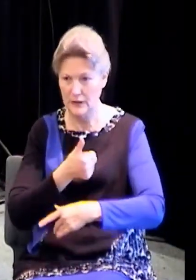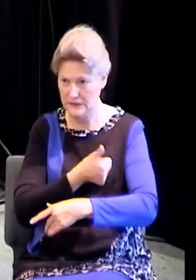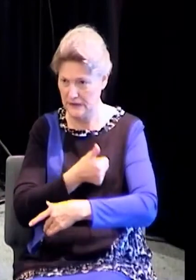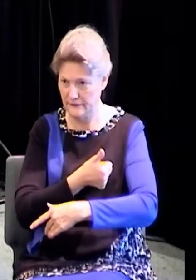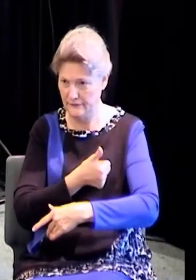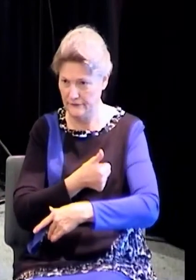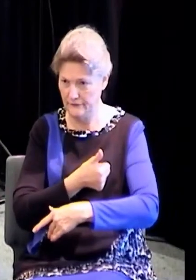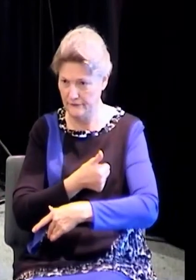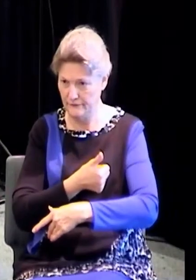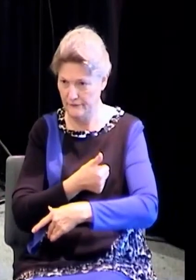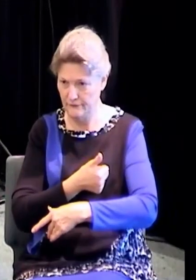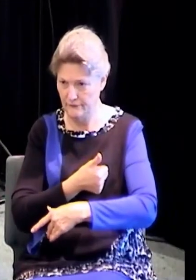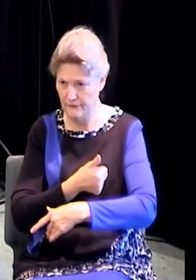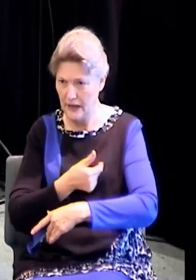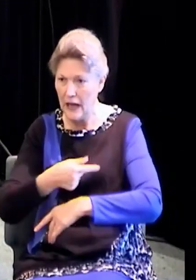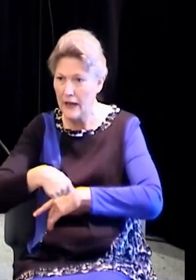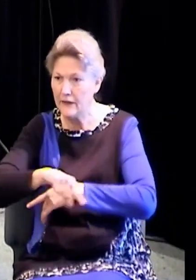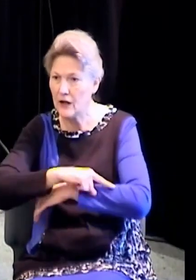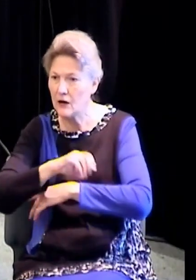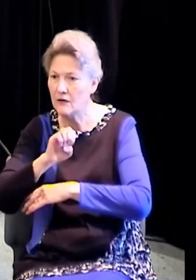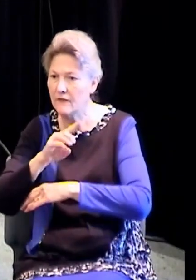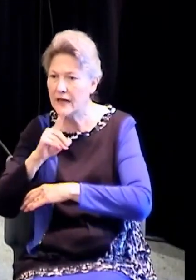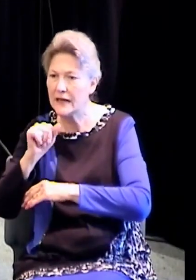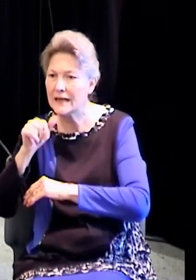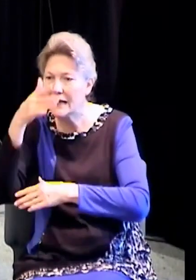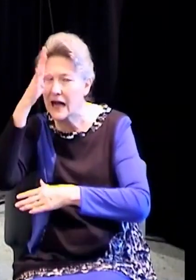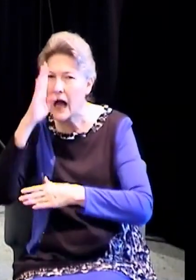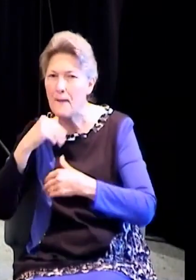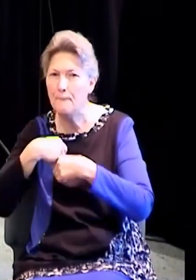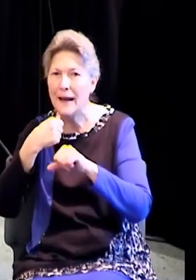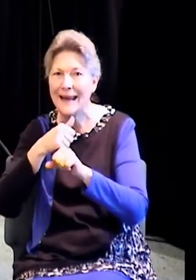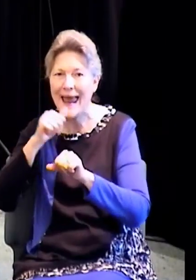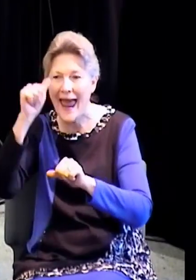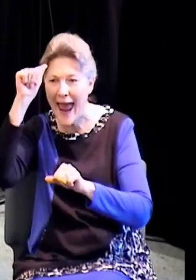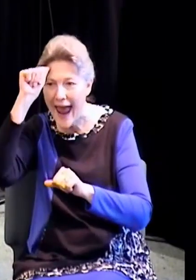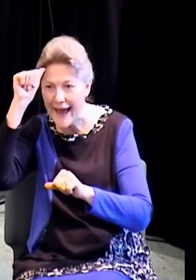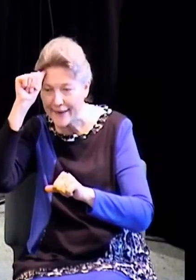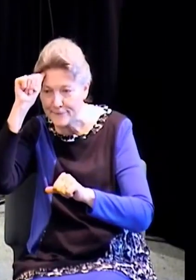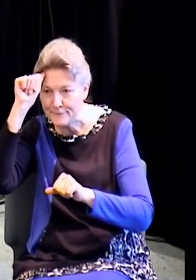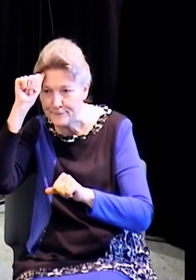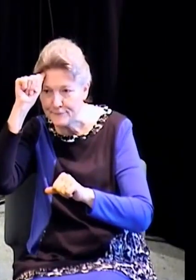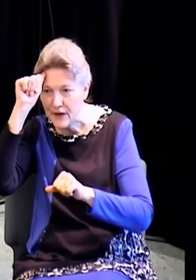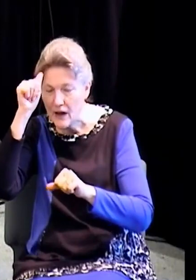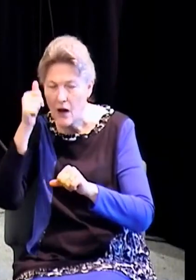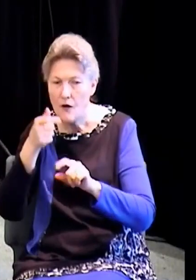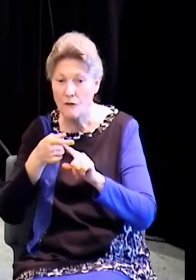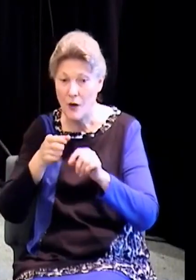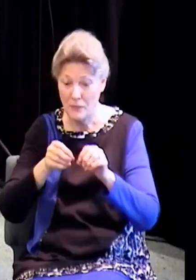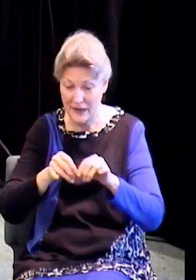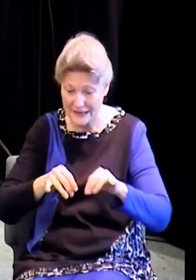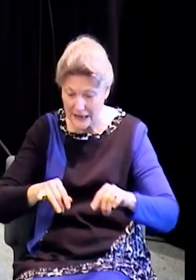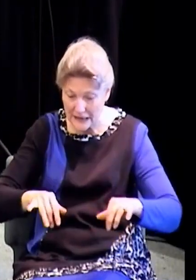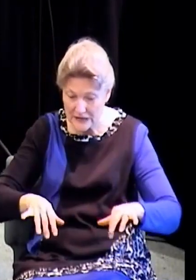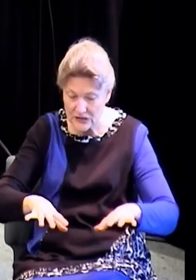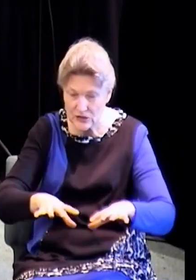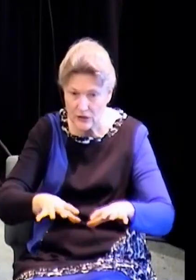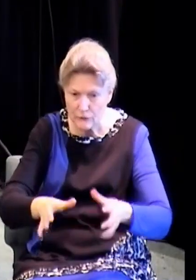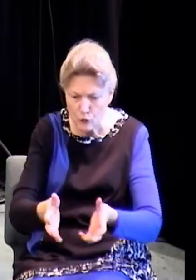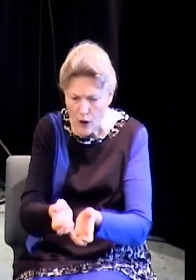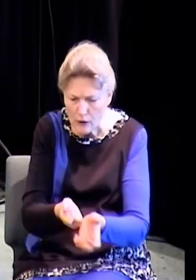of the dust of the ground, and he formed him with his own hands. And the Bible says, he breathed into his nostrils the breath of life.